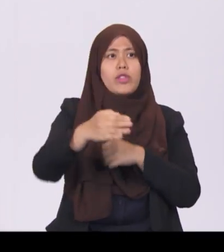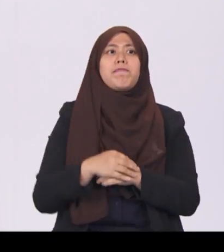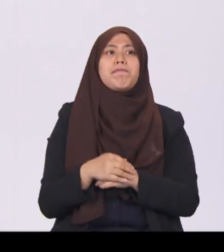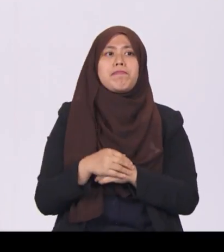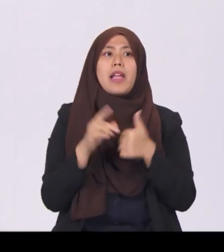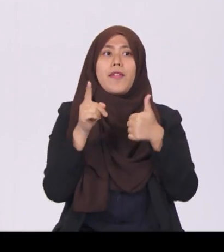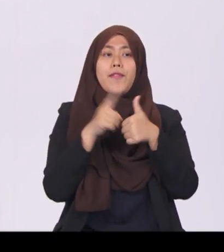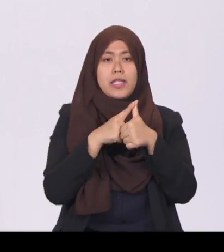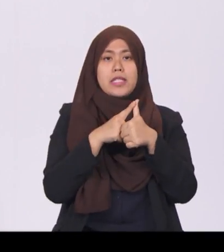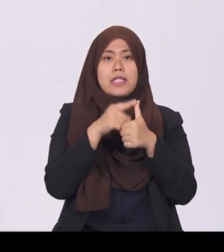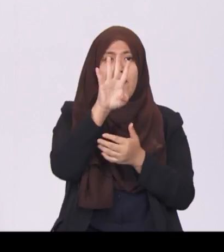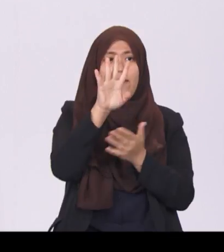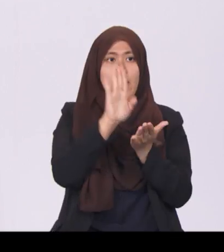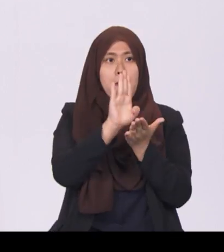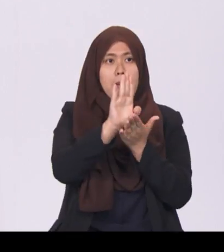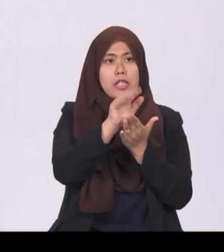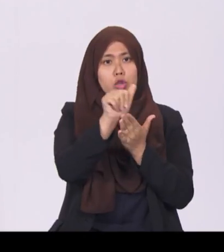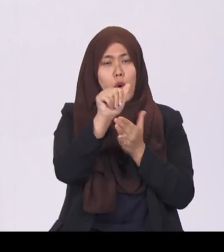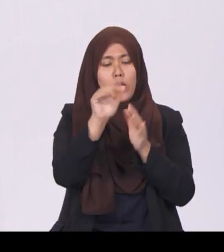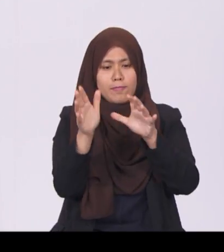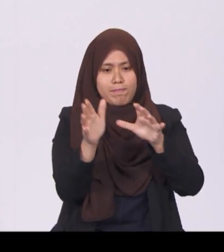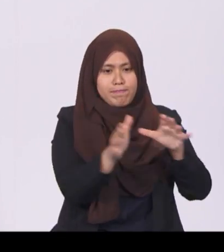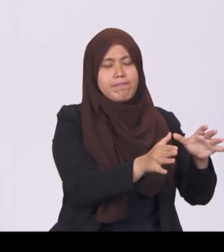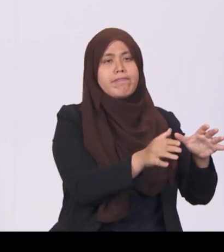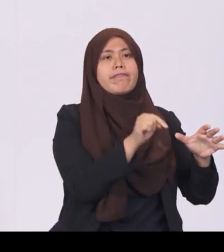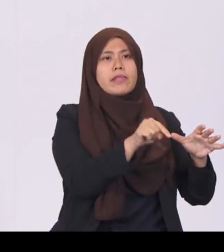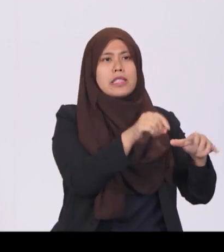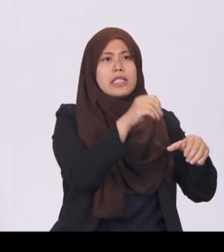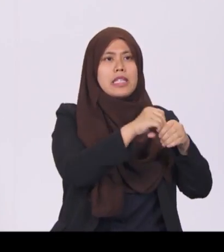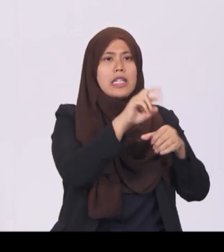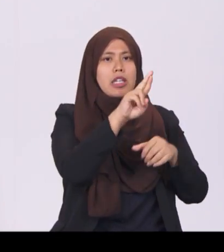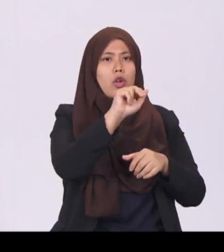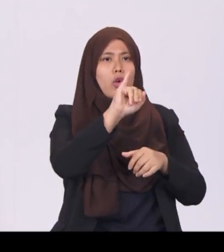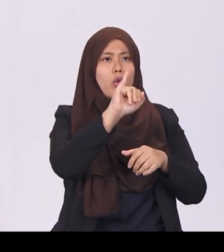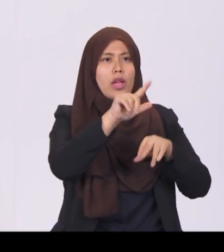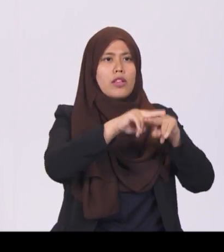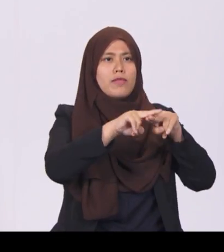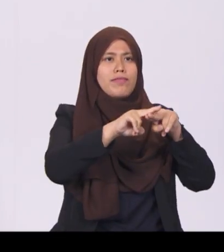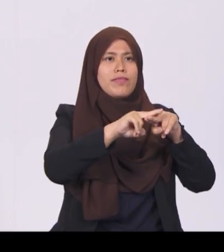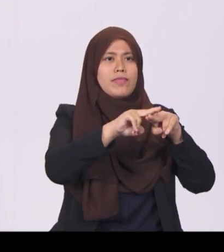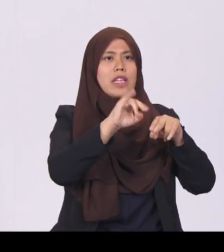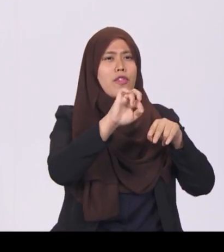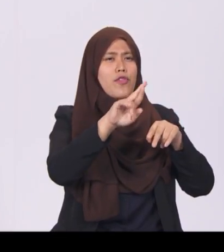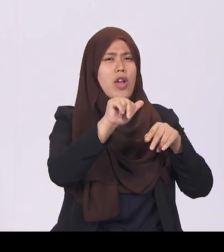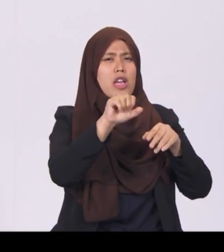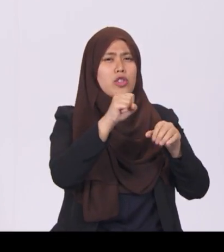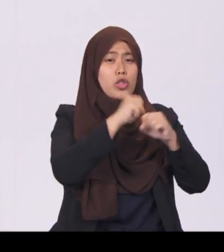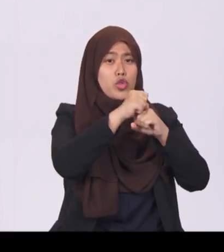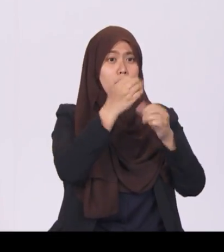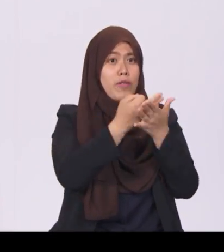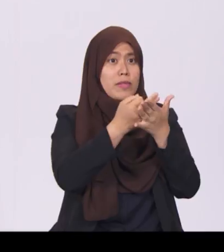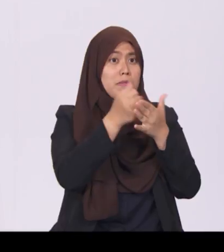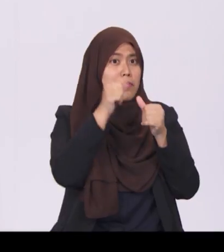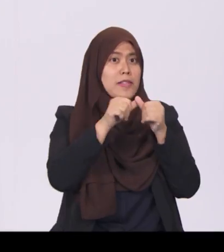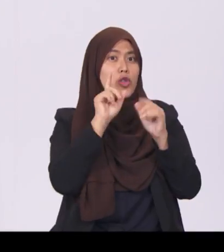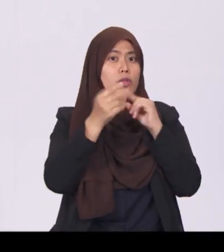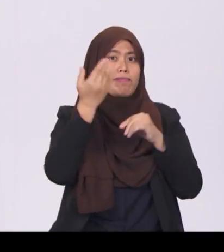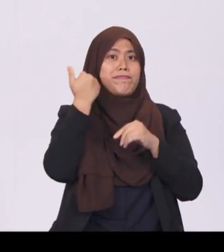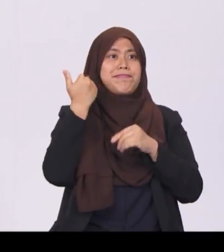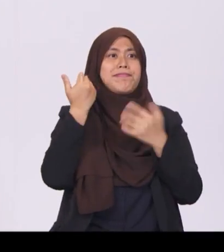I will set aside $5 billion in the rail infrastructure fund that I spoke about earlier. This will help pay for the